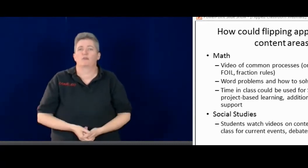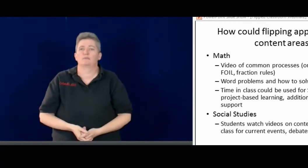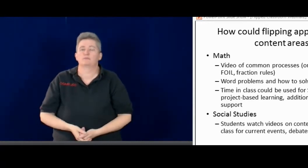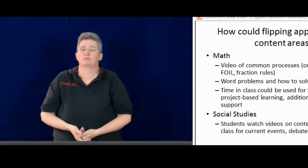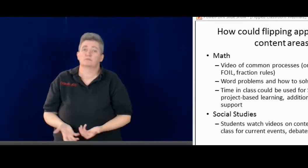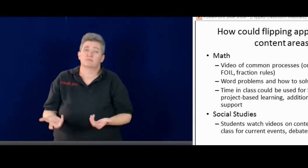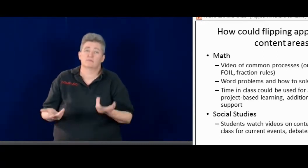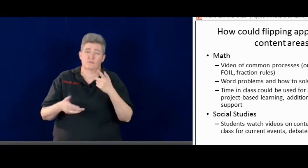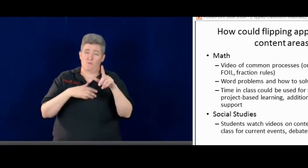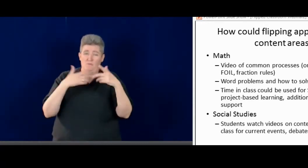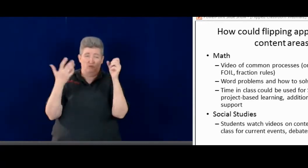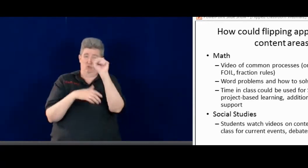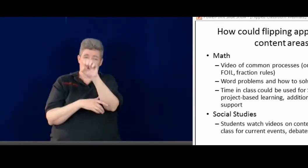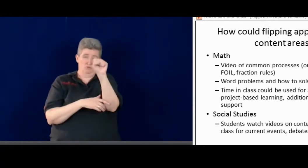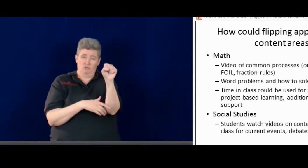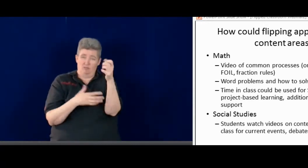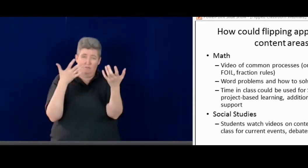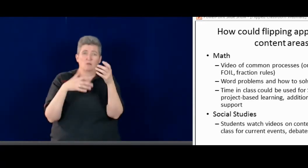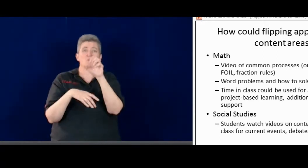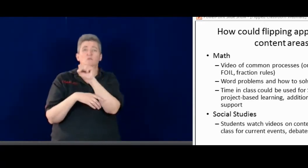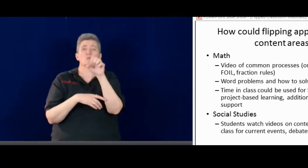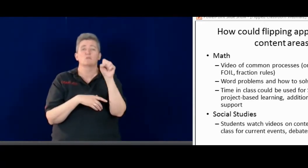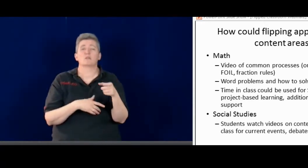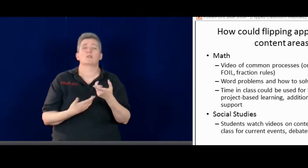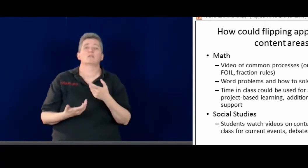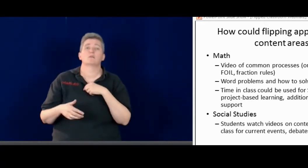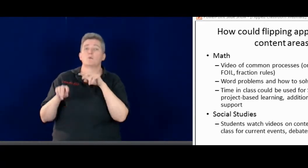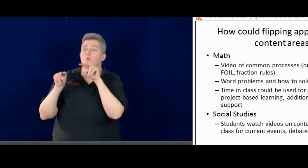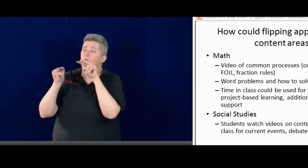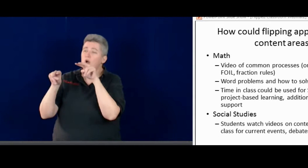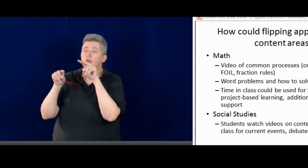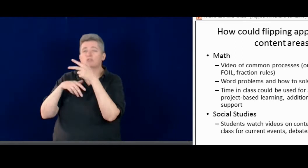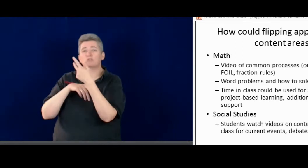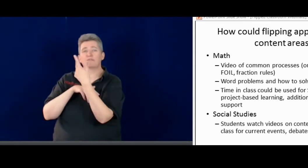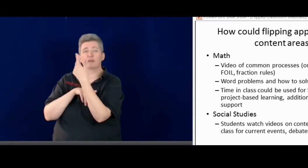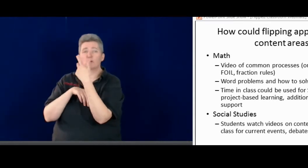because the teacher is right there. Social studies.